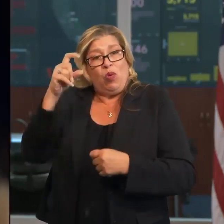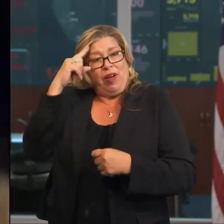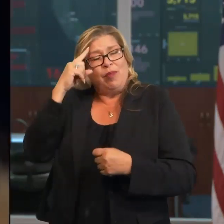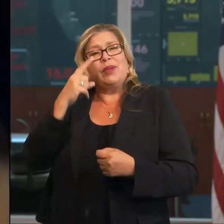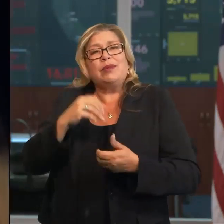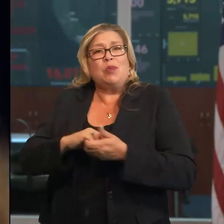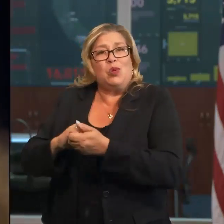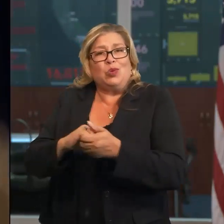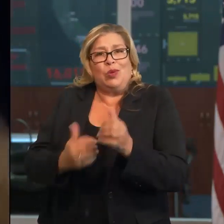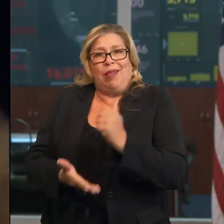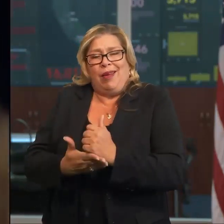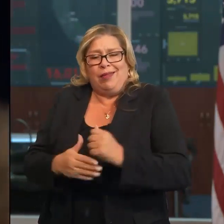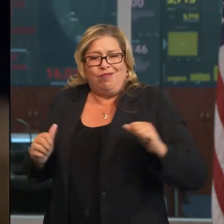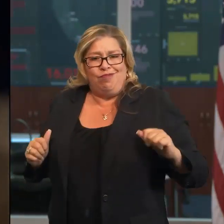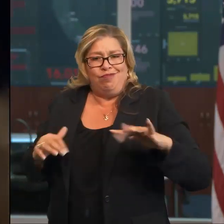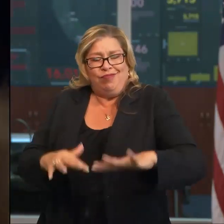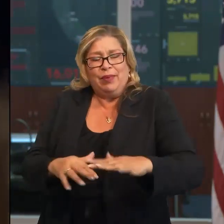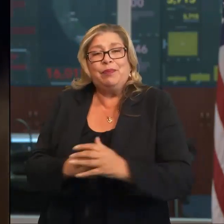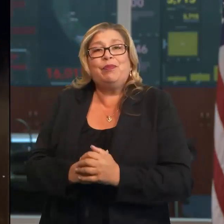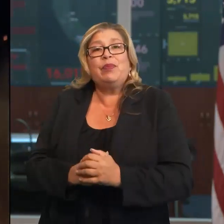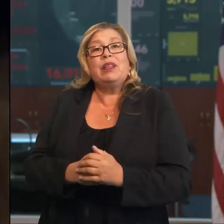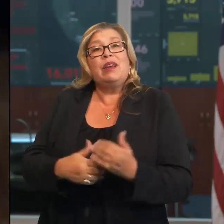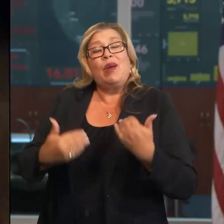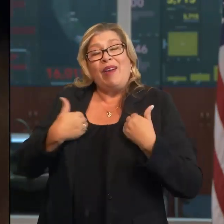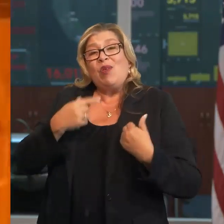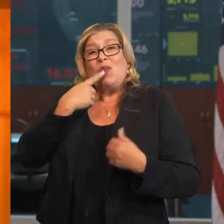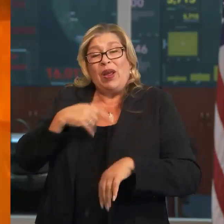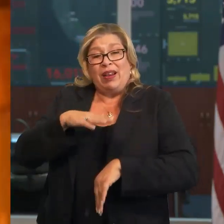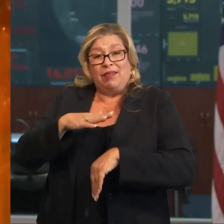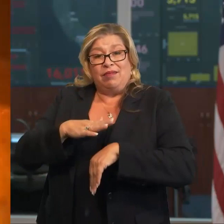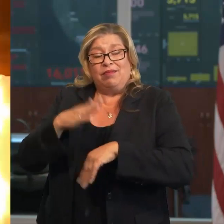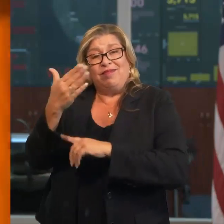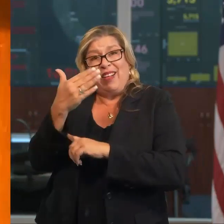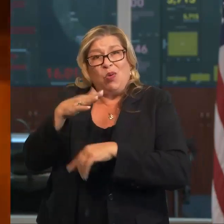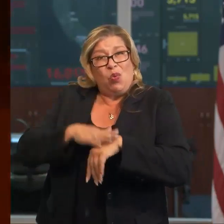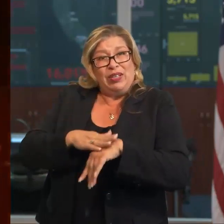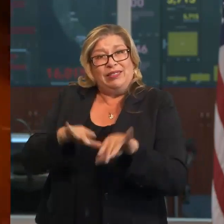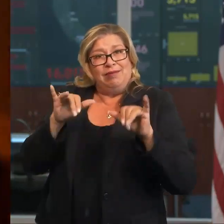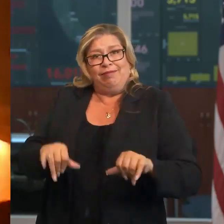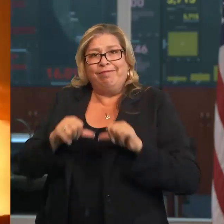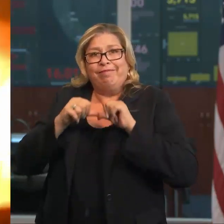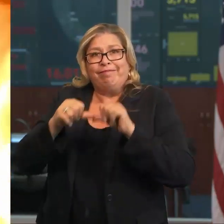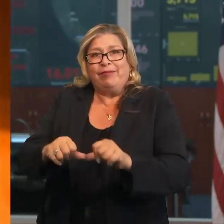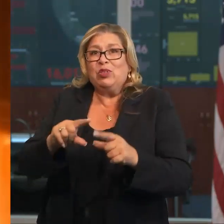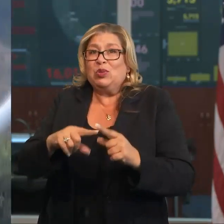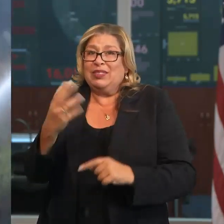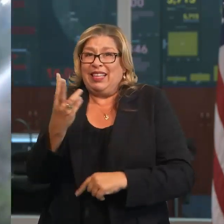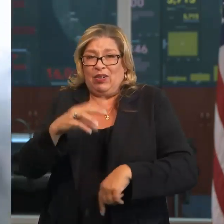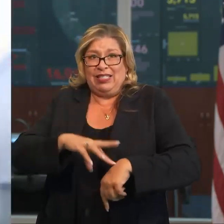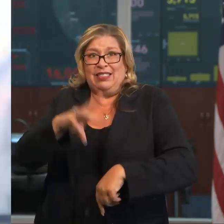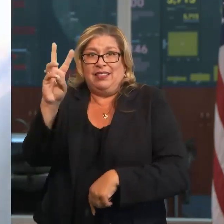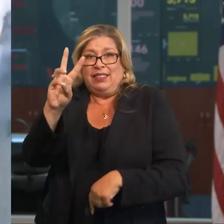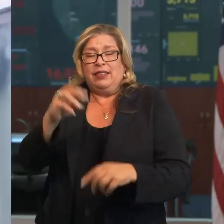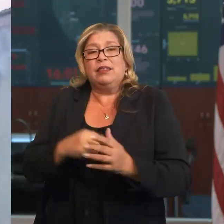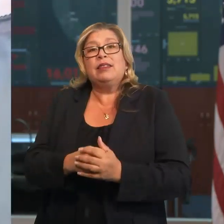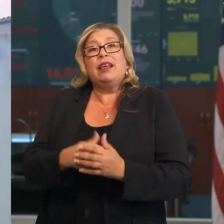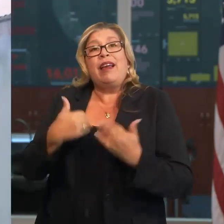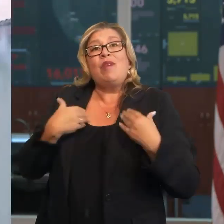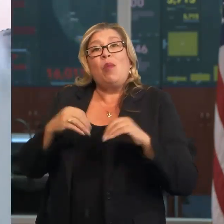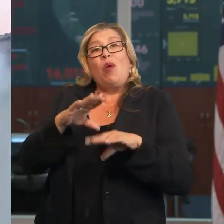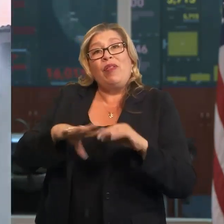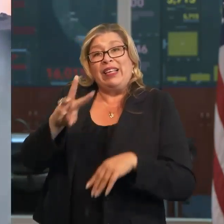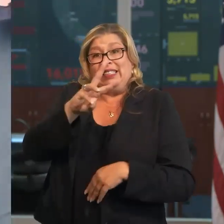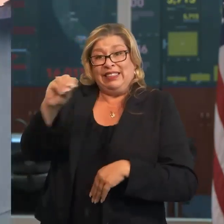with red flag warning still in effect until 6 p.m. on Saturday there are also more than 60 engines from state and local governments